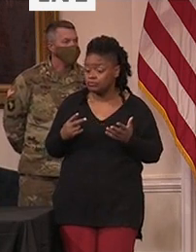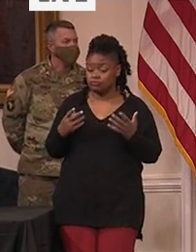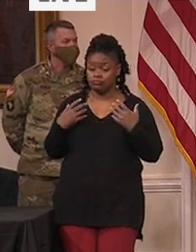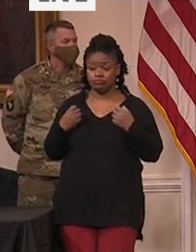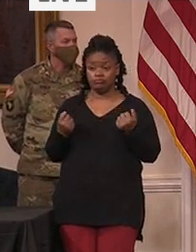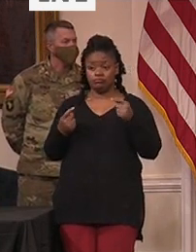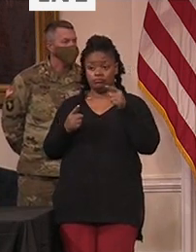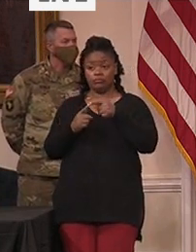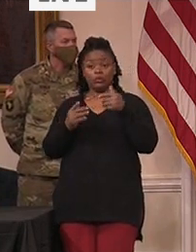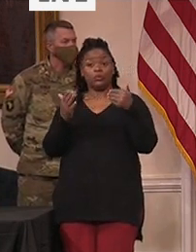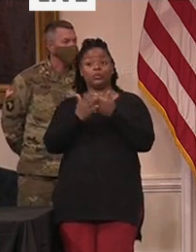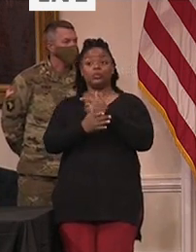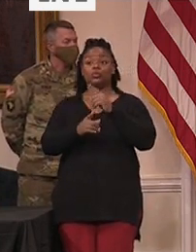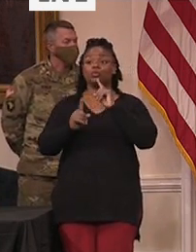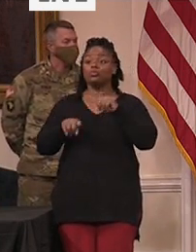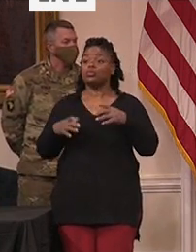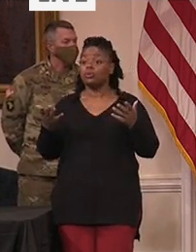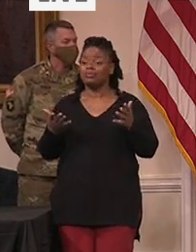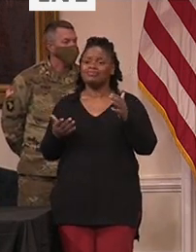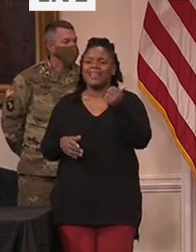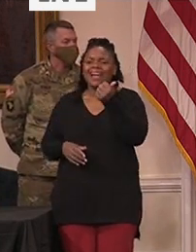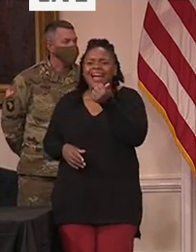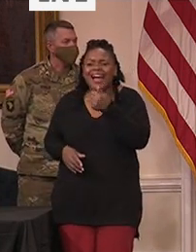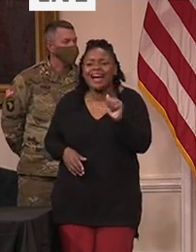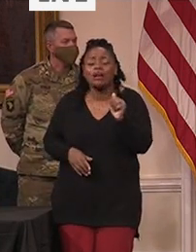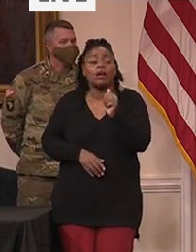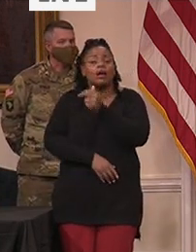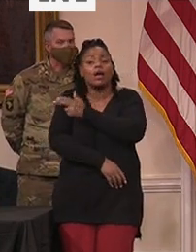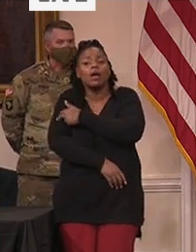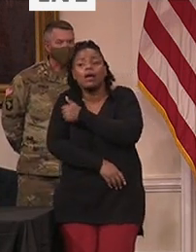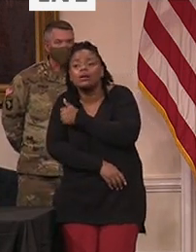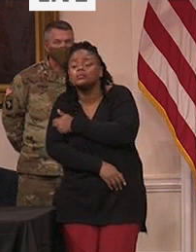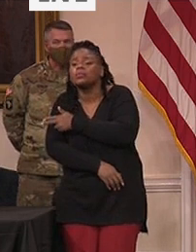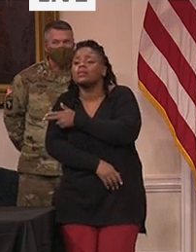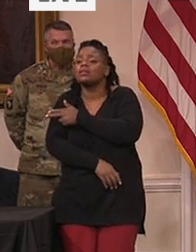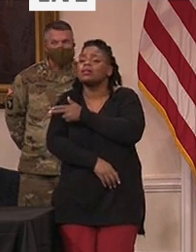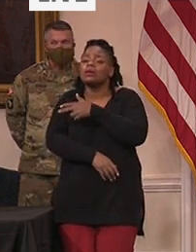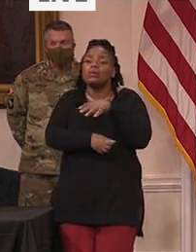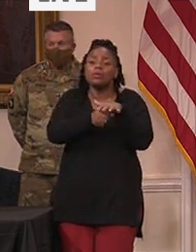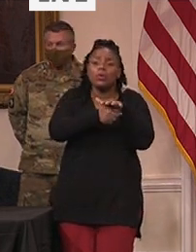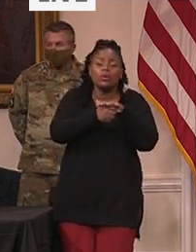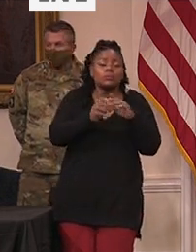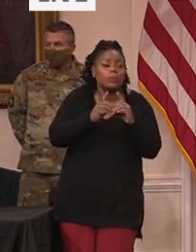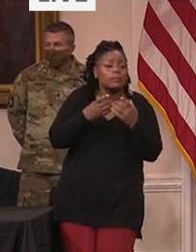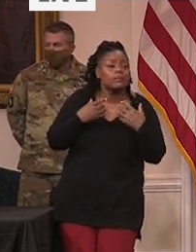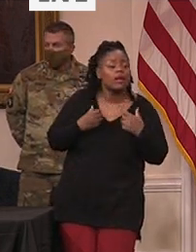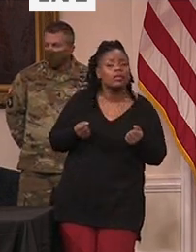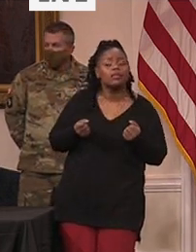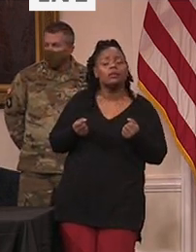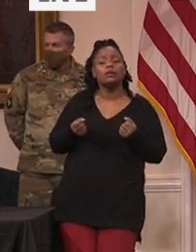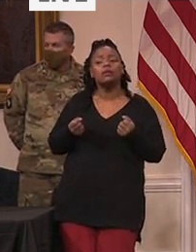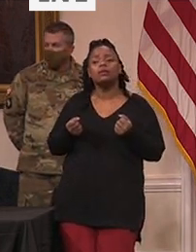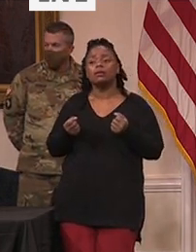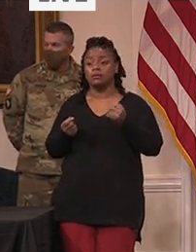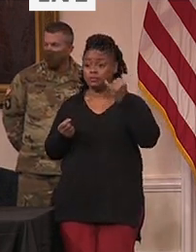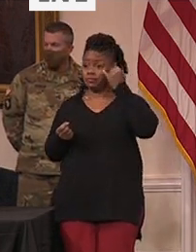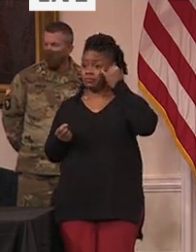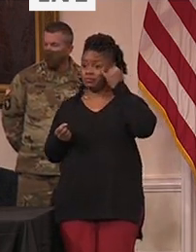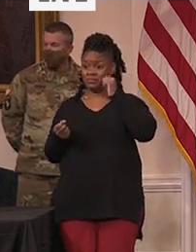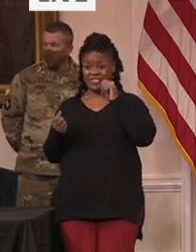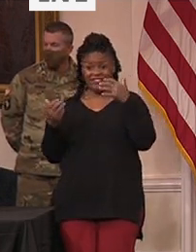which has not administered at least 75 percent of their total first dose allocation